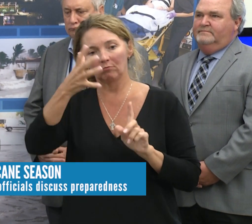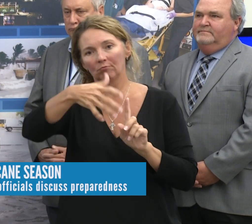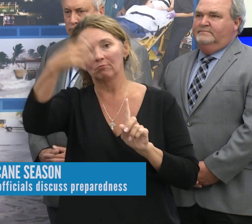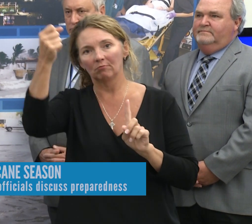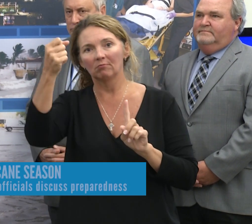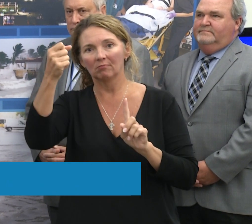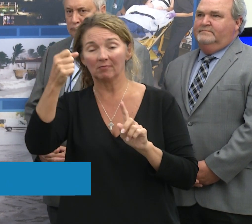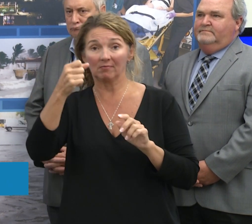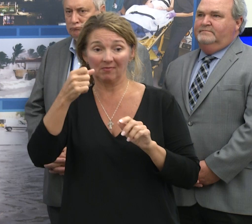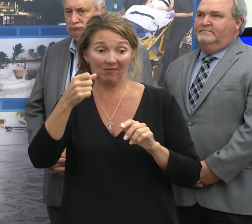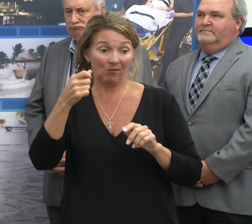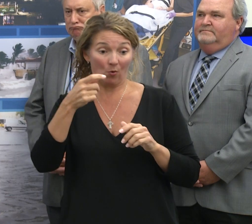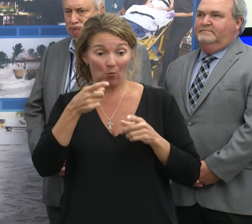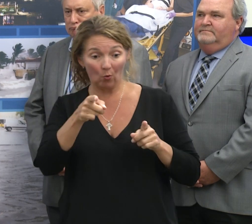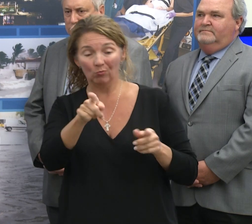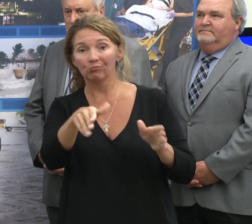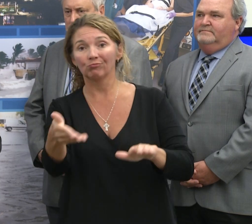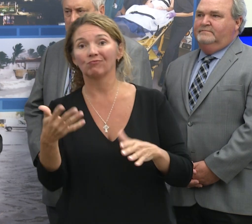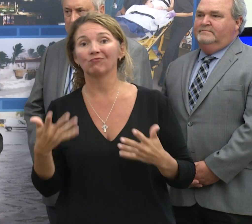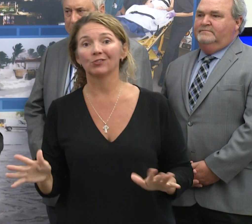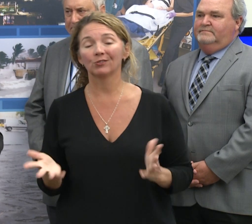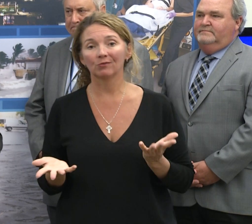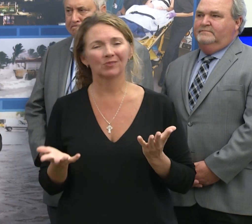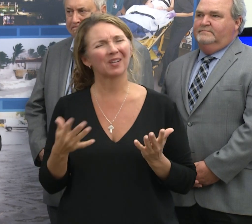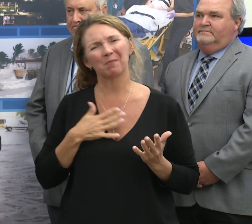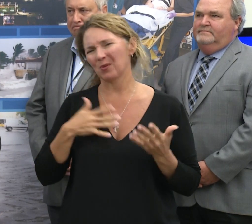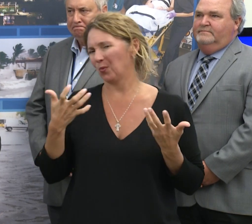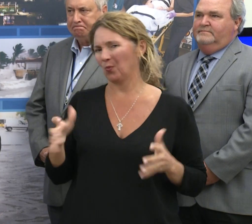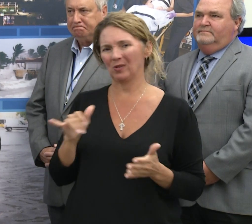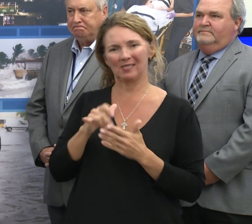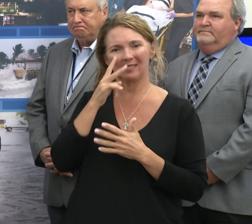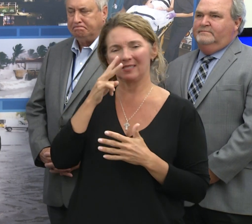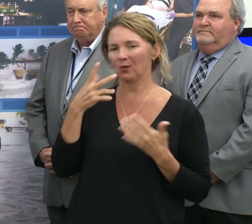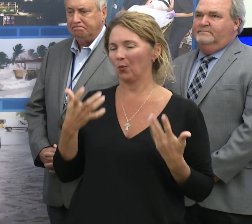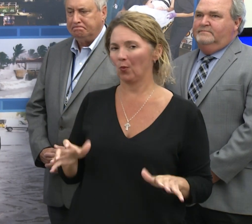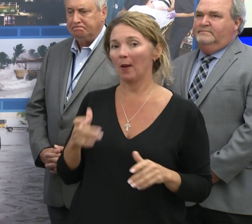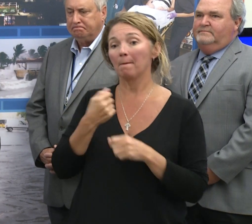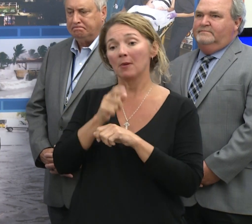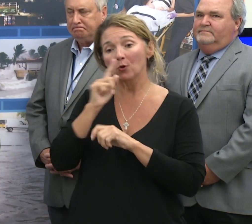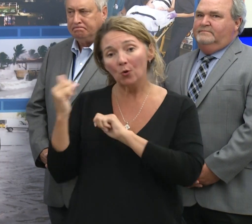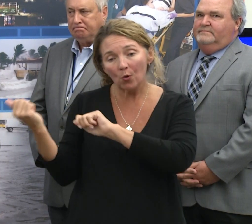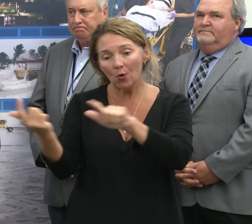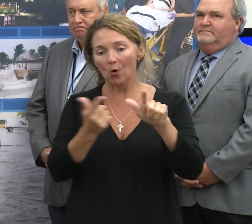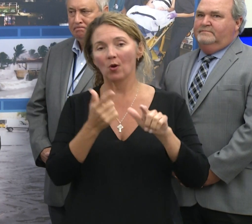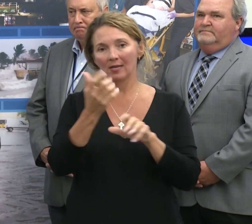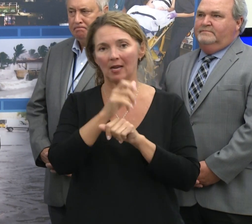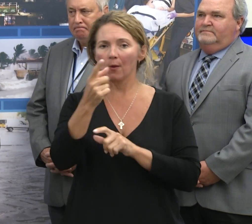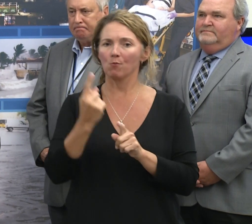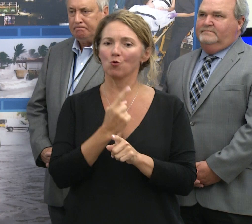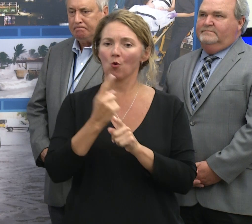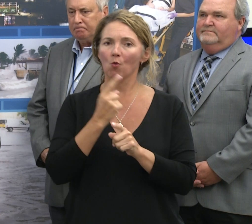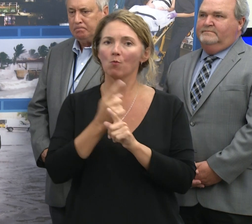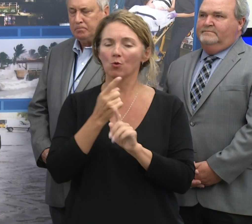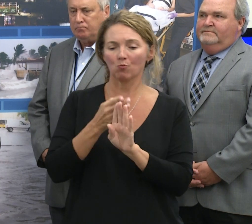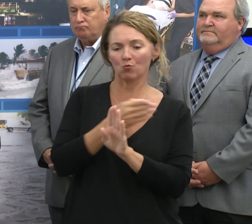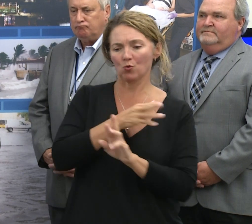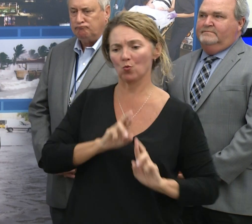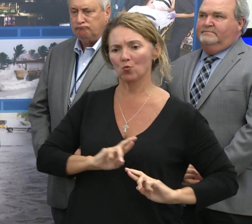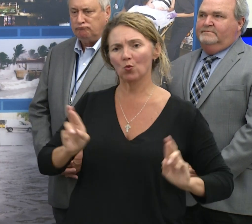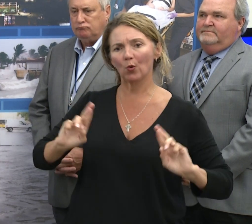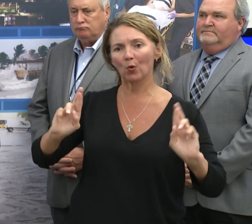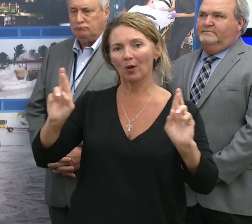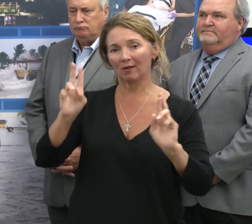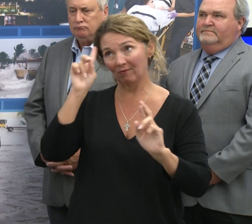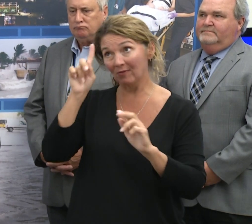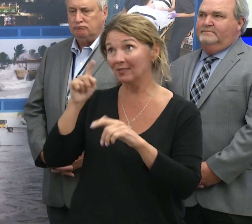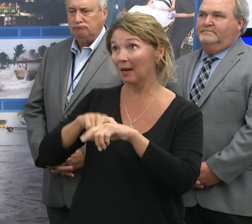in a body bag. Let's not do that. Let's make sure that everyone takes their appropriate precautions and that